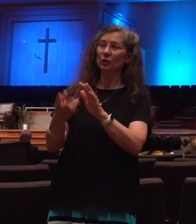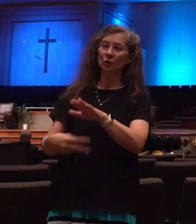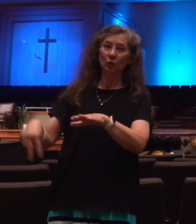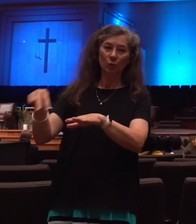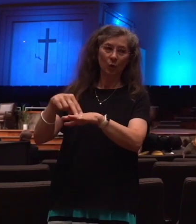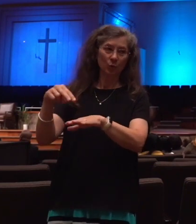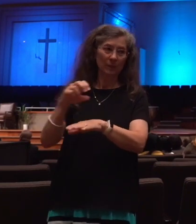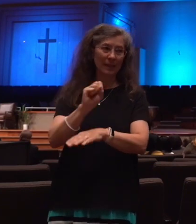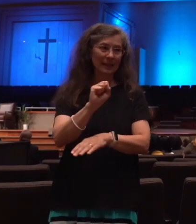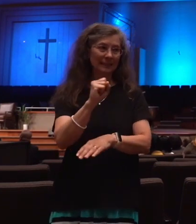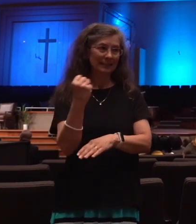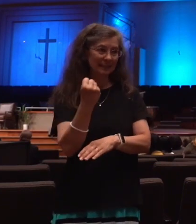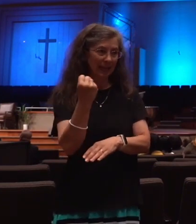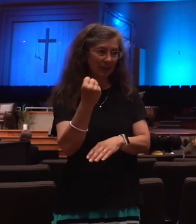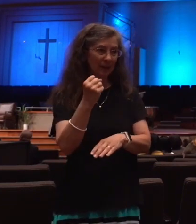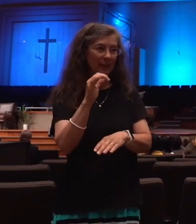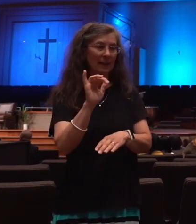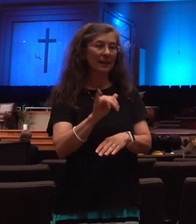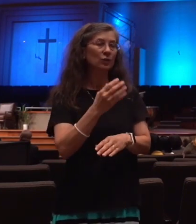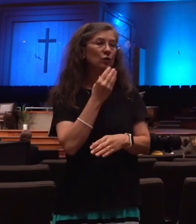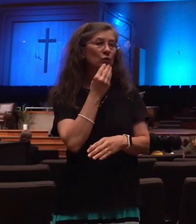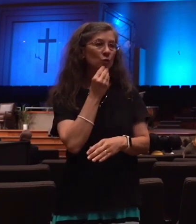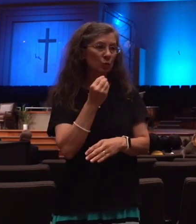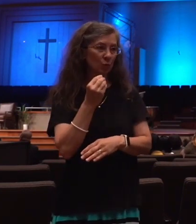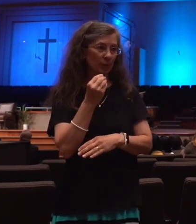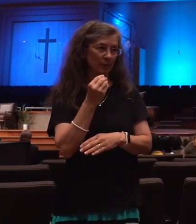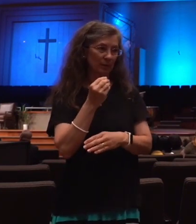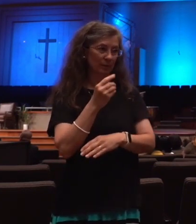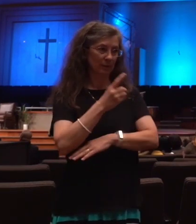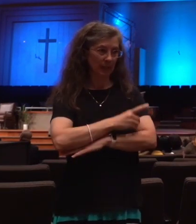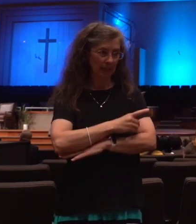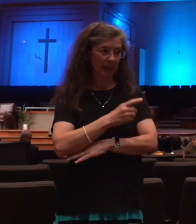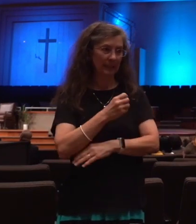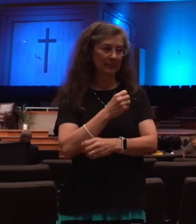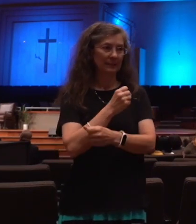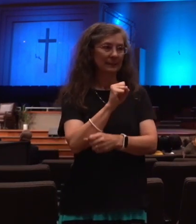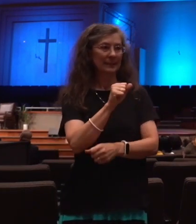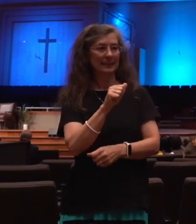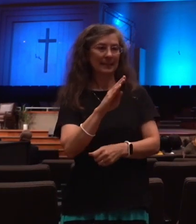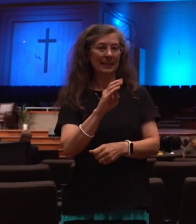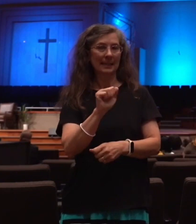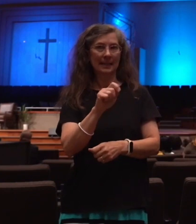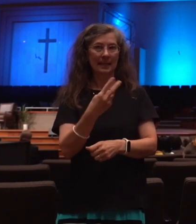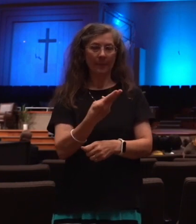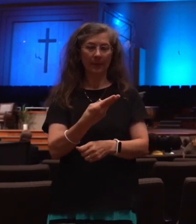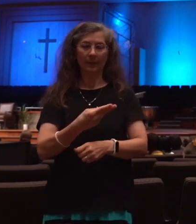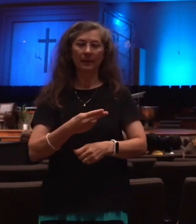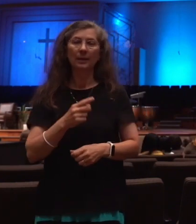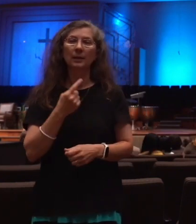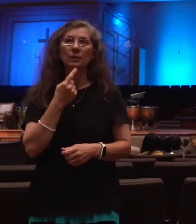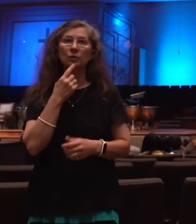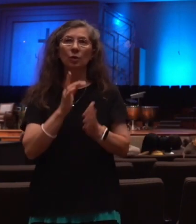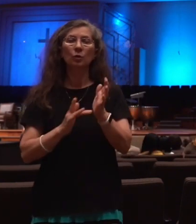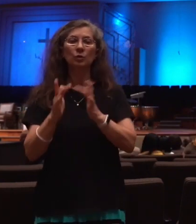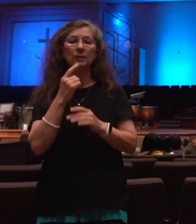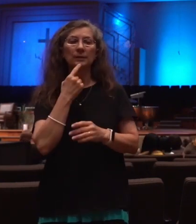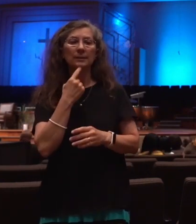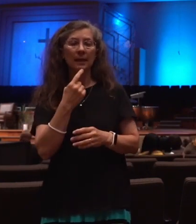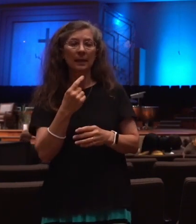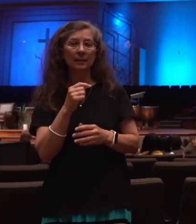Sabbath. That's Jewish, Jewish, not Christian. And so he says, pray it's not on the Sabbath. Why is it?